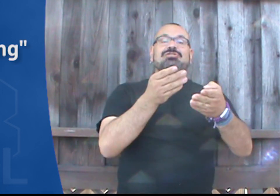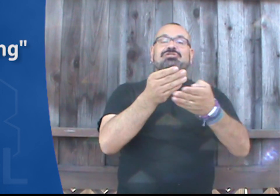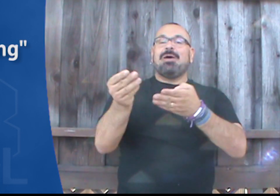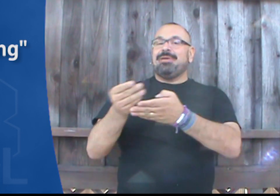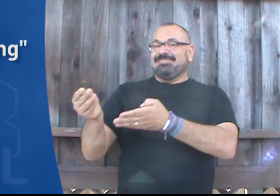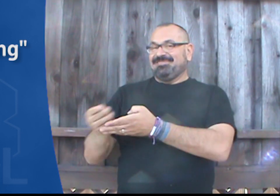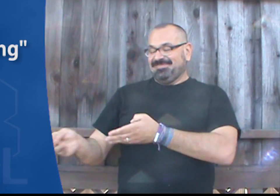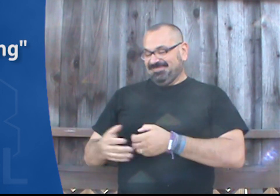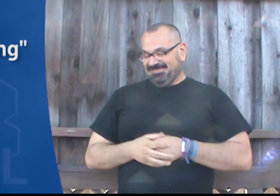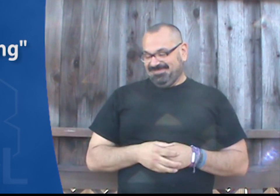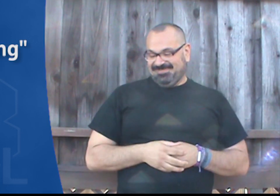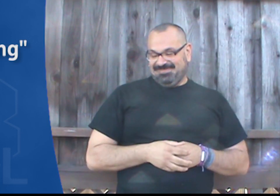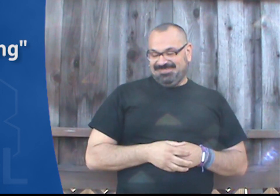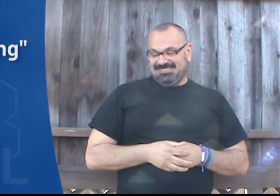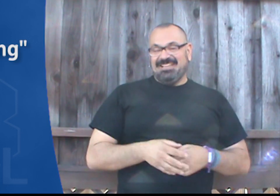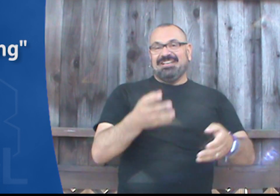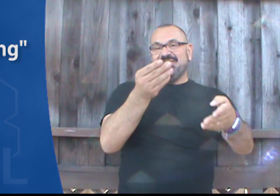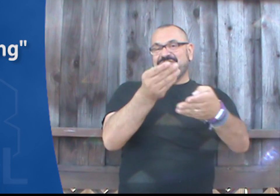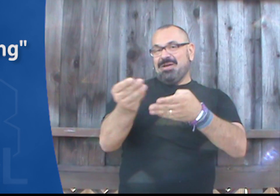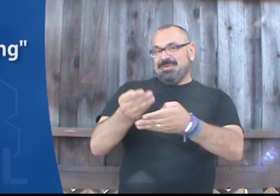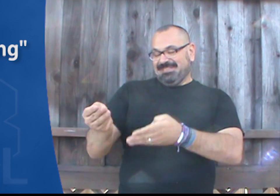Shopping. Shopping.